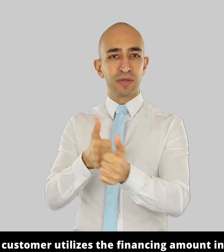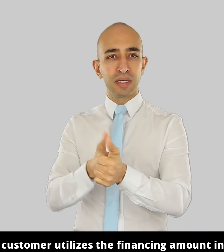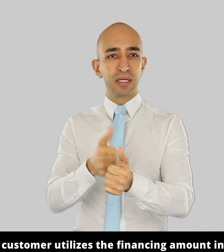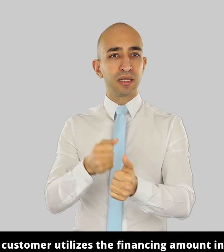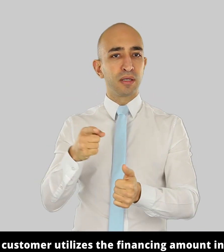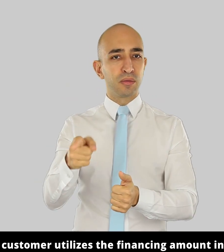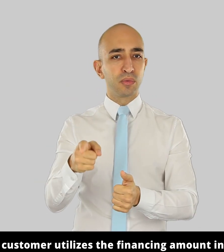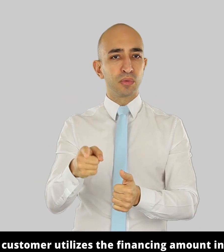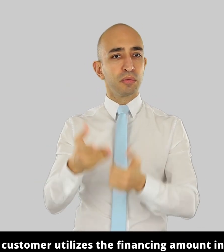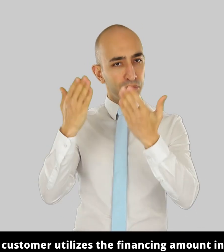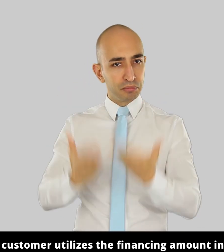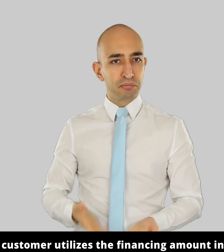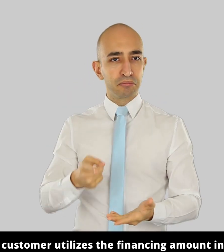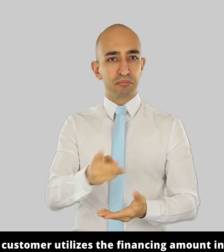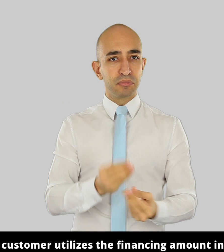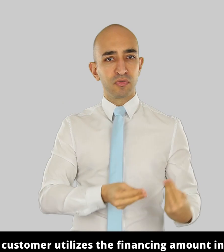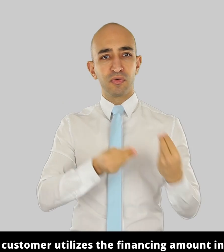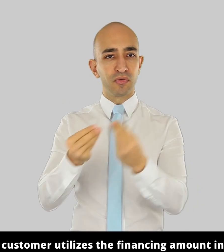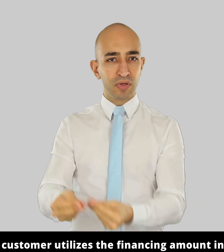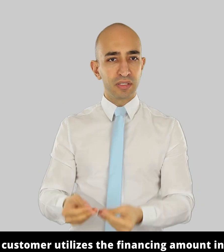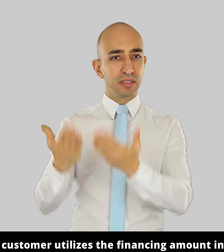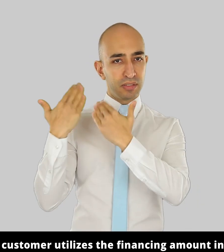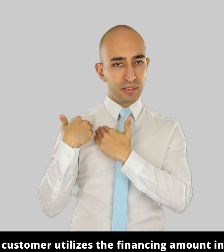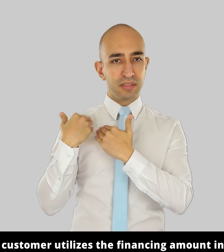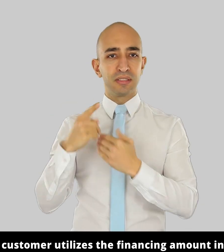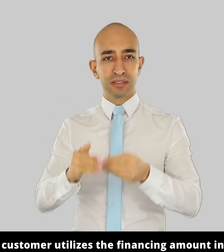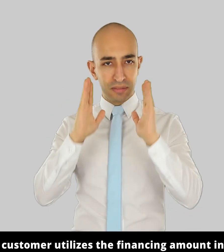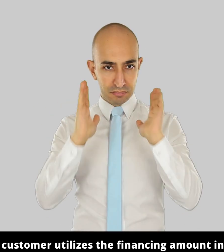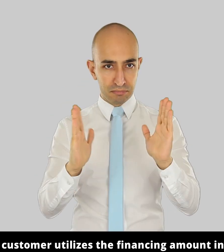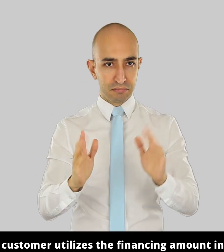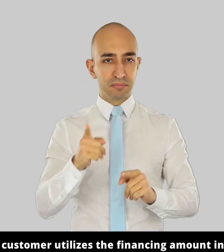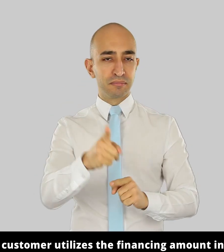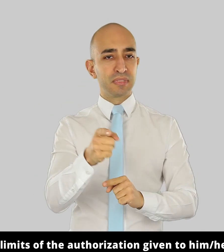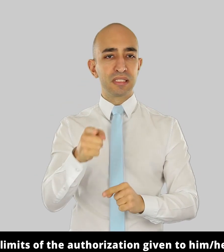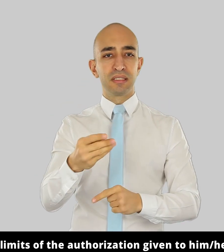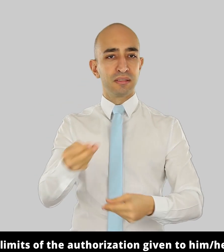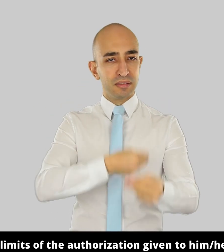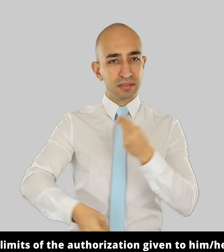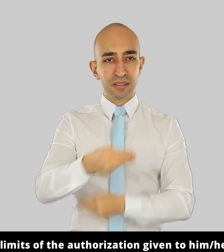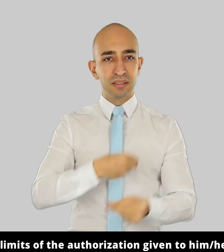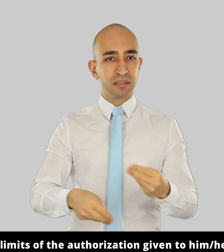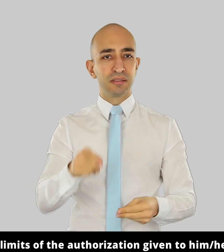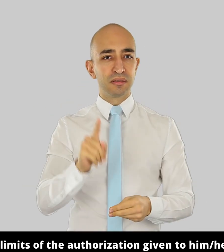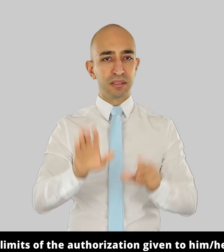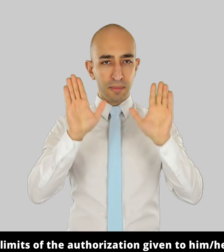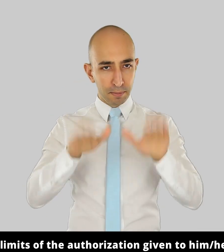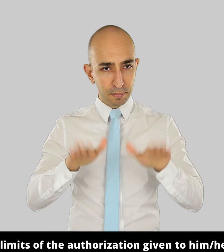and transactions deemed legitimate in Islamic terms without exceeding the limits of the authorization